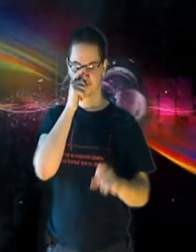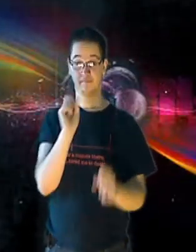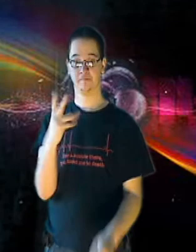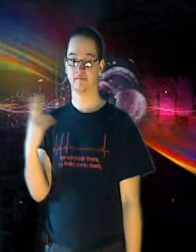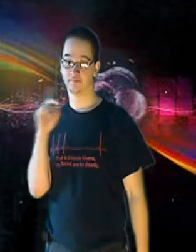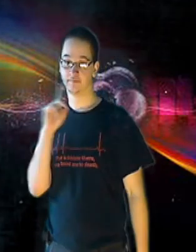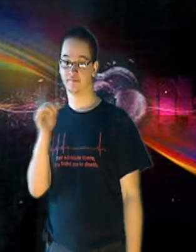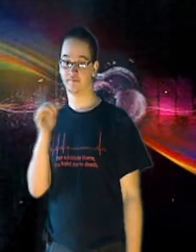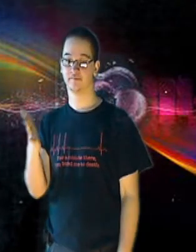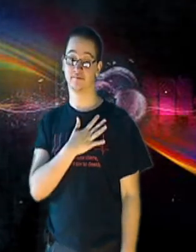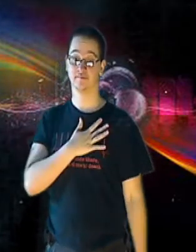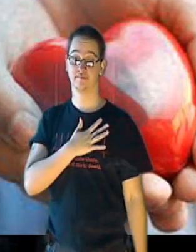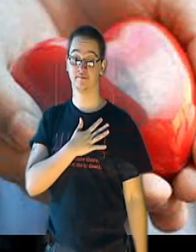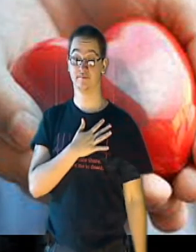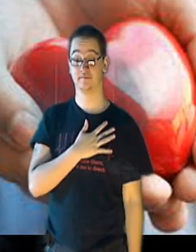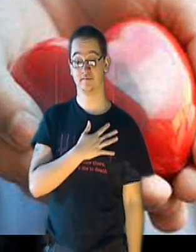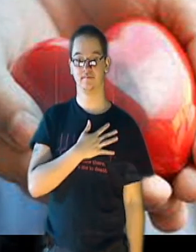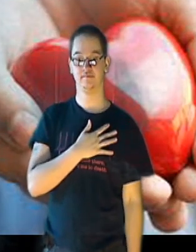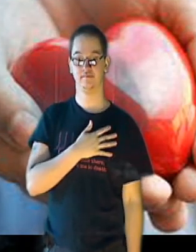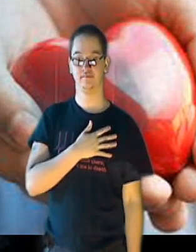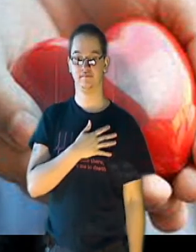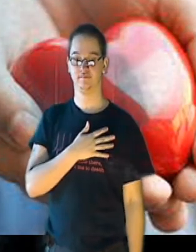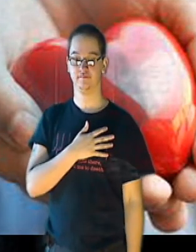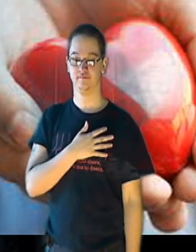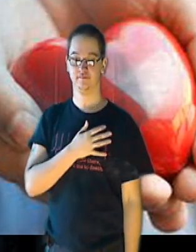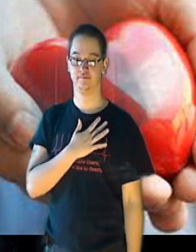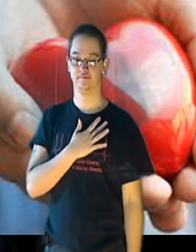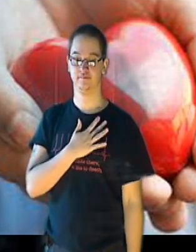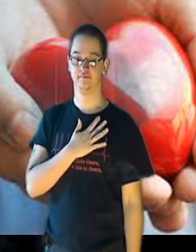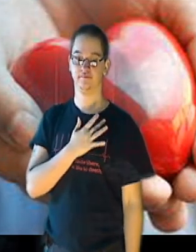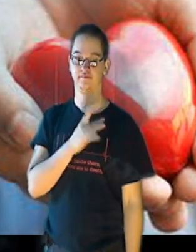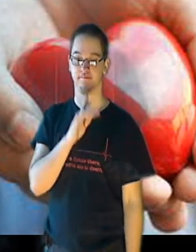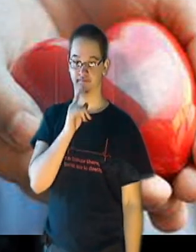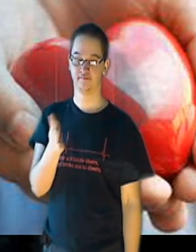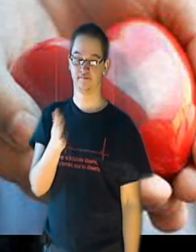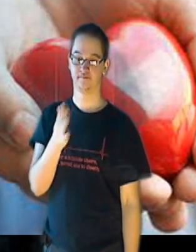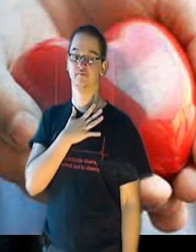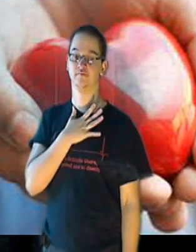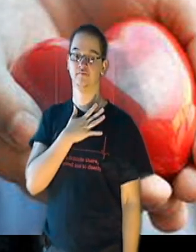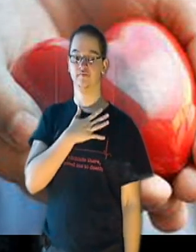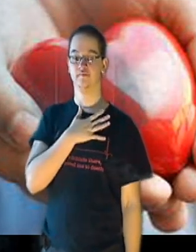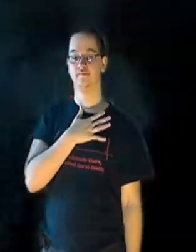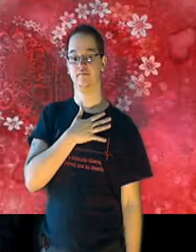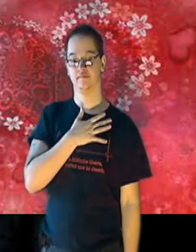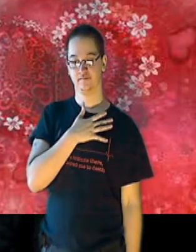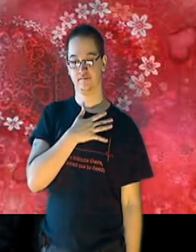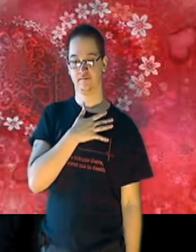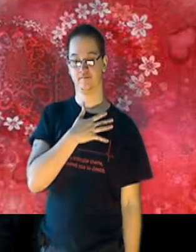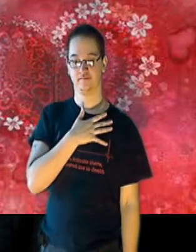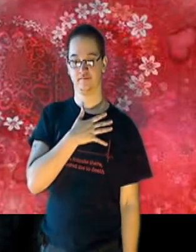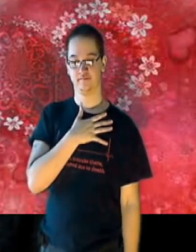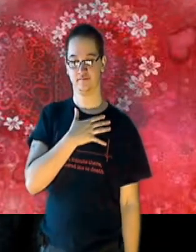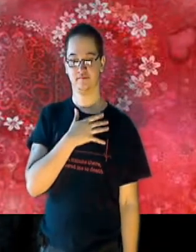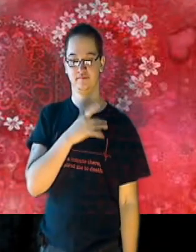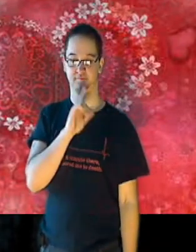Be mine You're gonna be mine Be